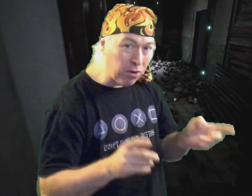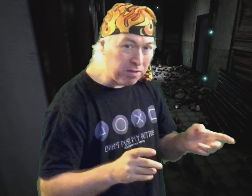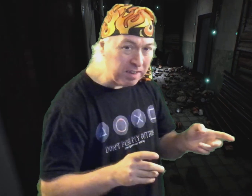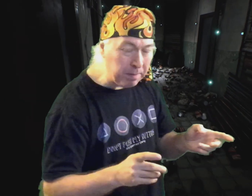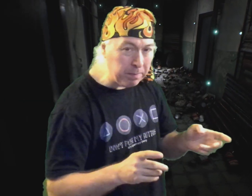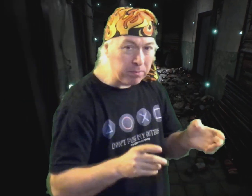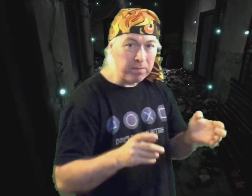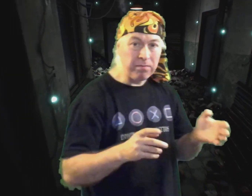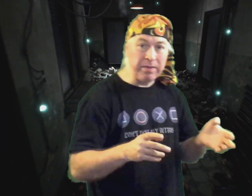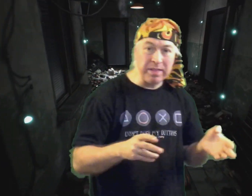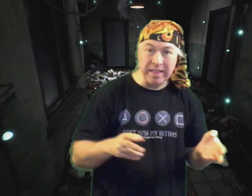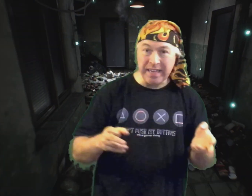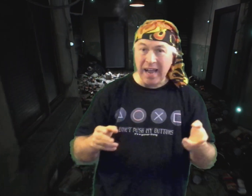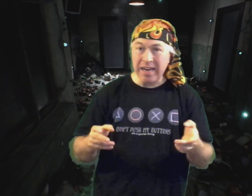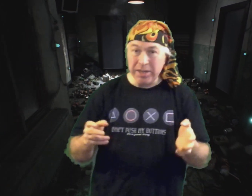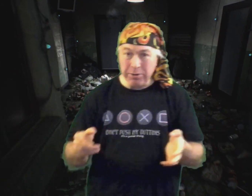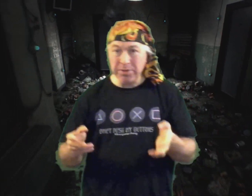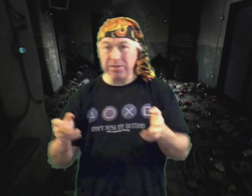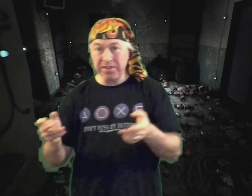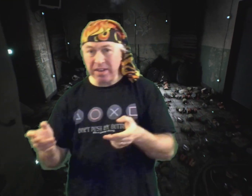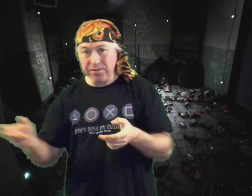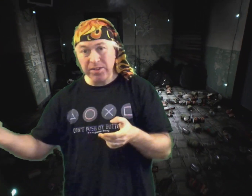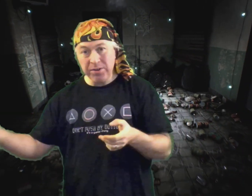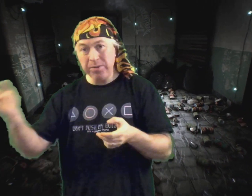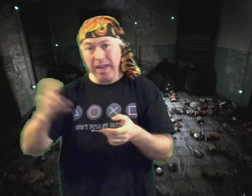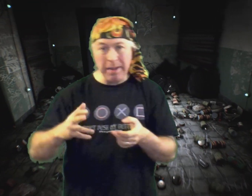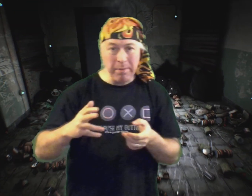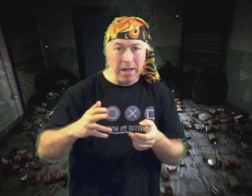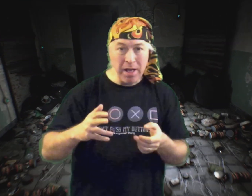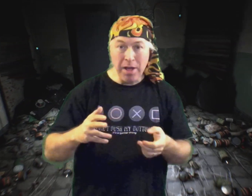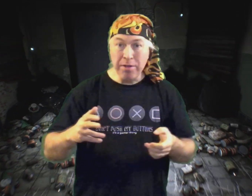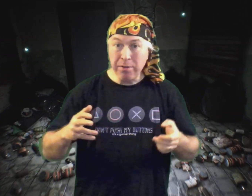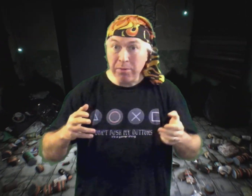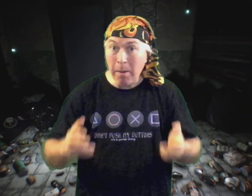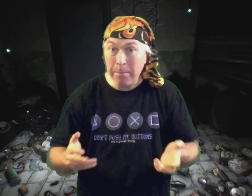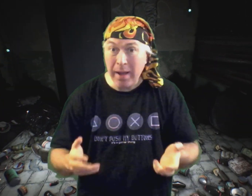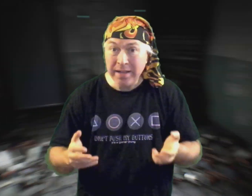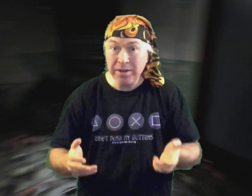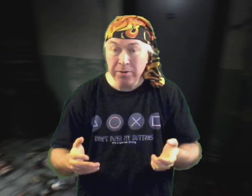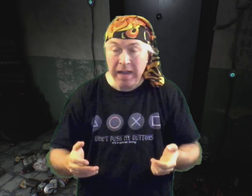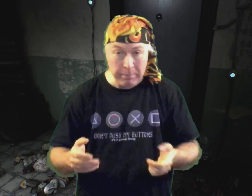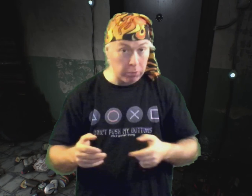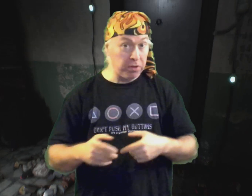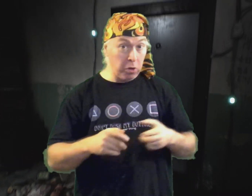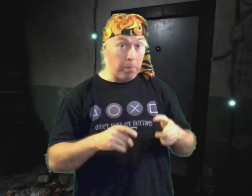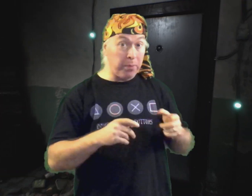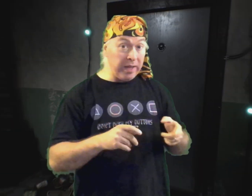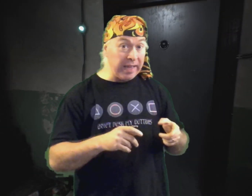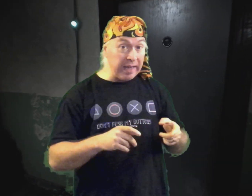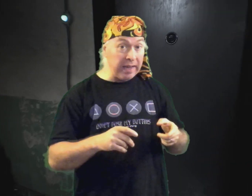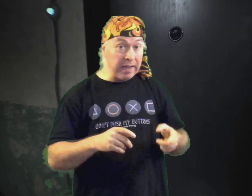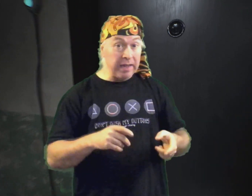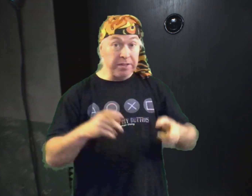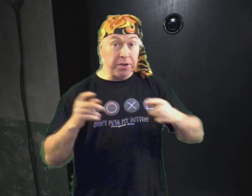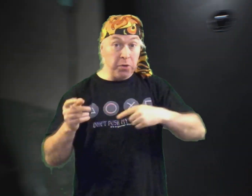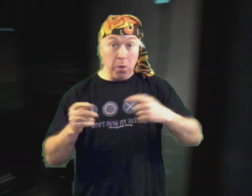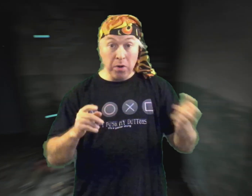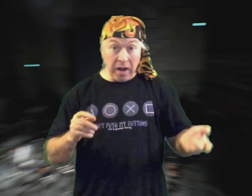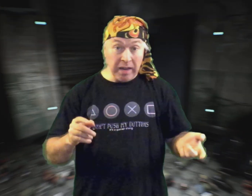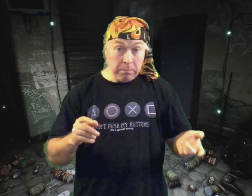of these people feel that they can't use their stuff in the new game, they'll not buy the new game or they'll not play the new online mode.